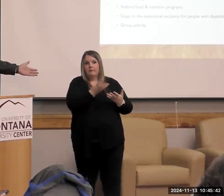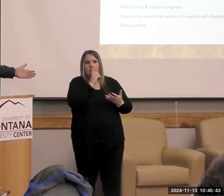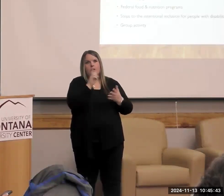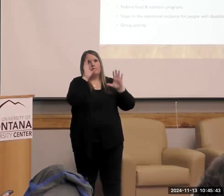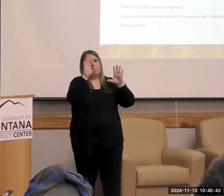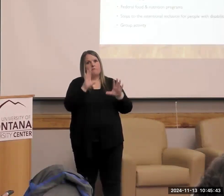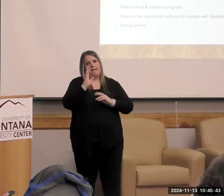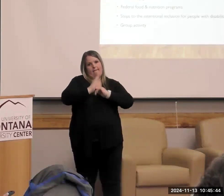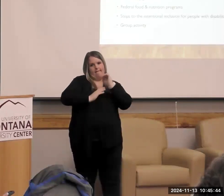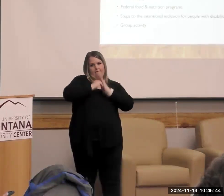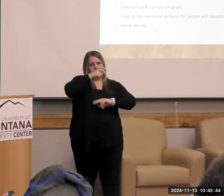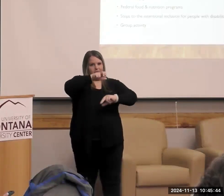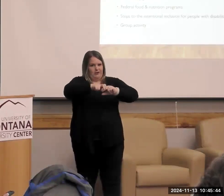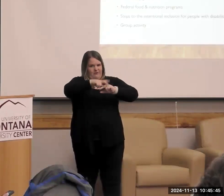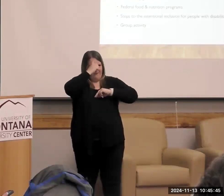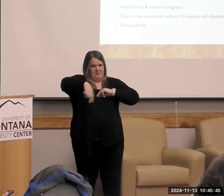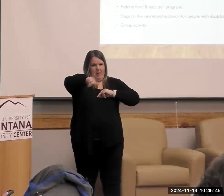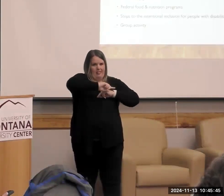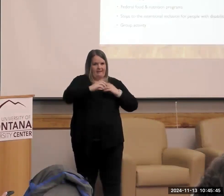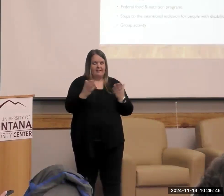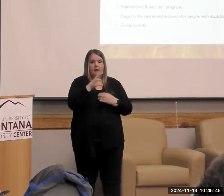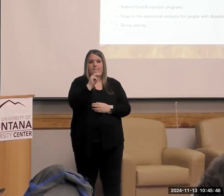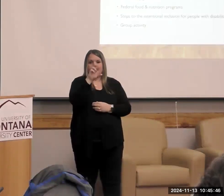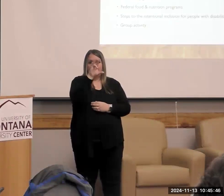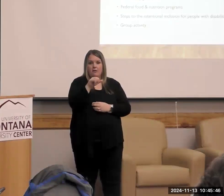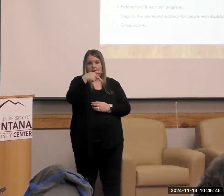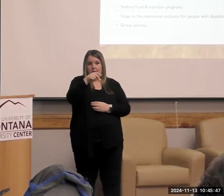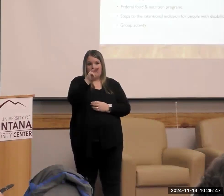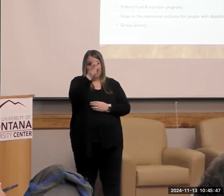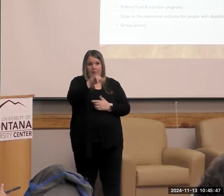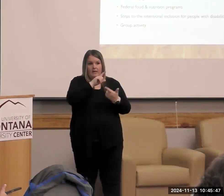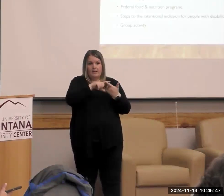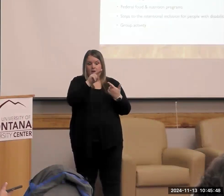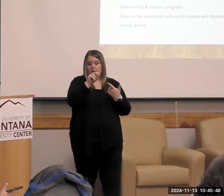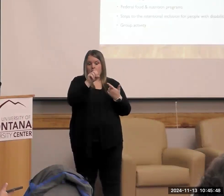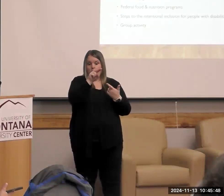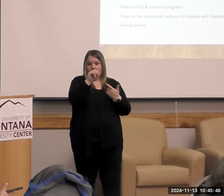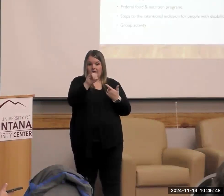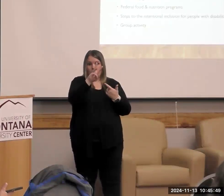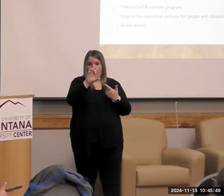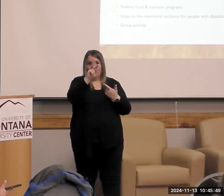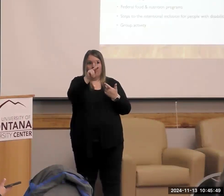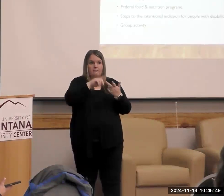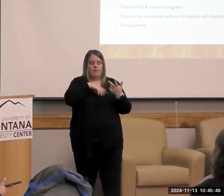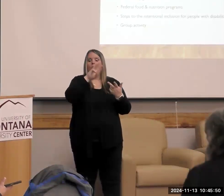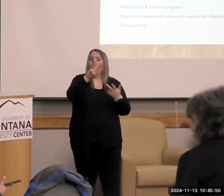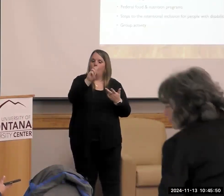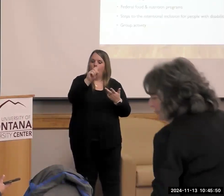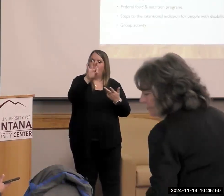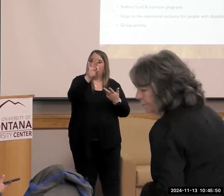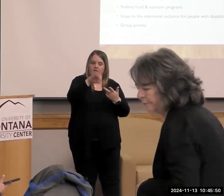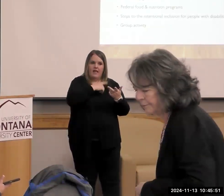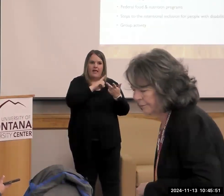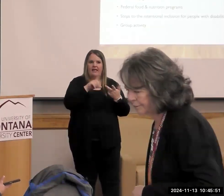nice, comfortable chairs here for you all. So Mary Pitaway, Noni Wolf, and Lindsay Mullis. Mary is a